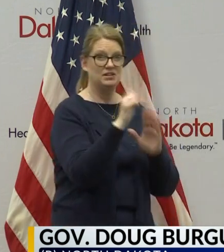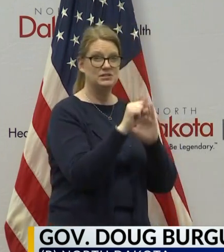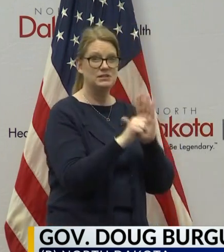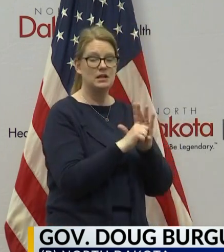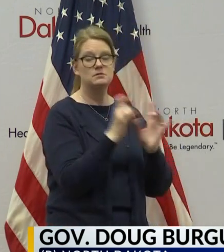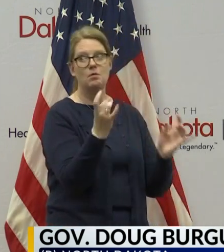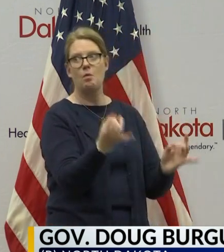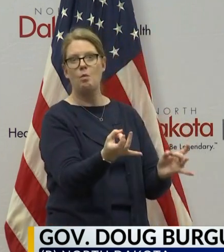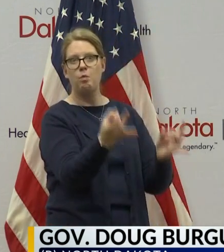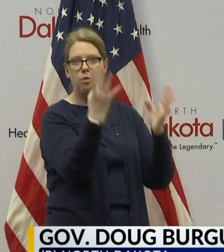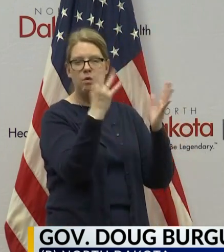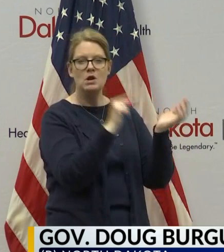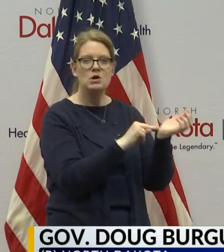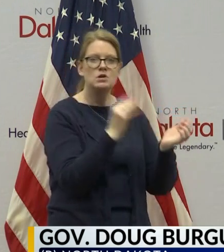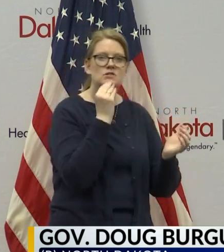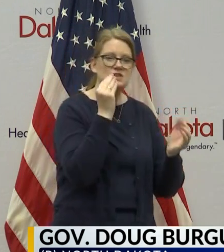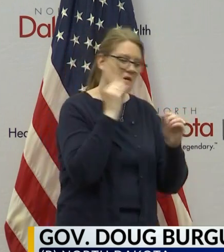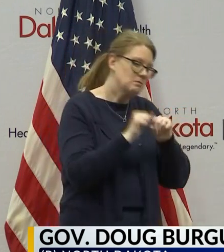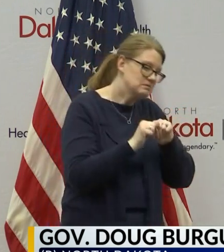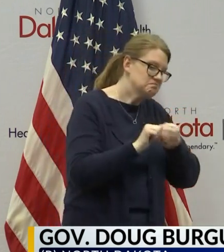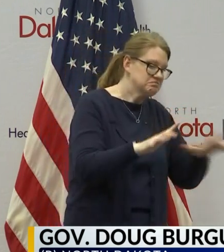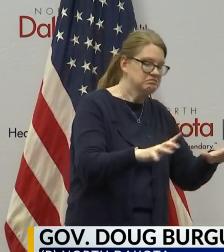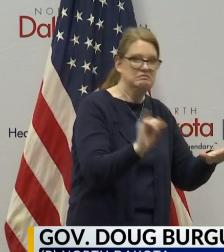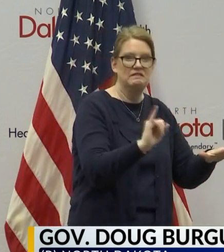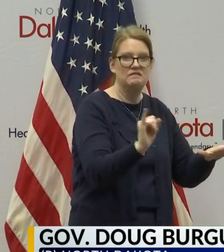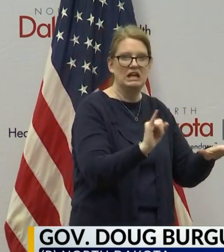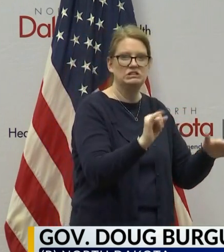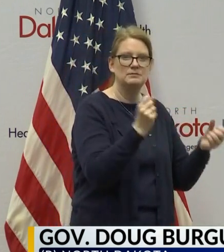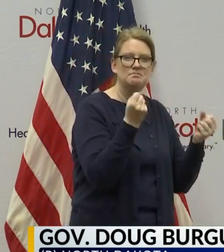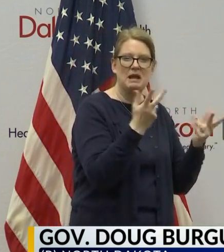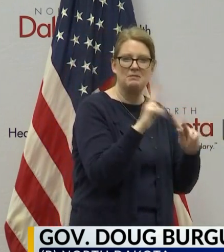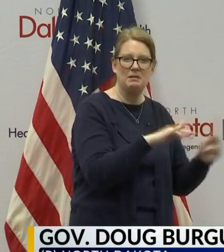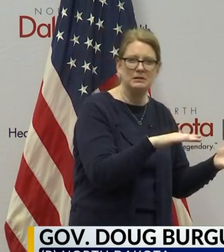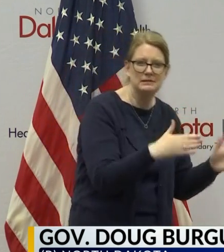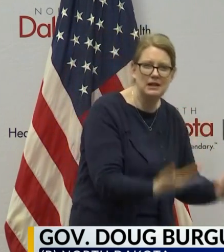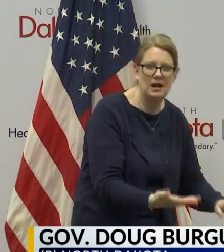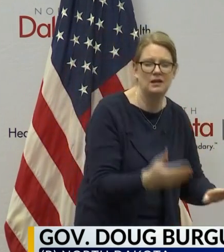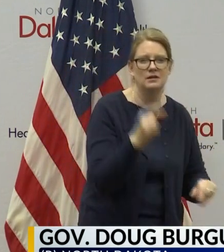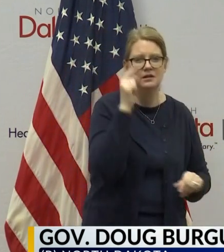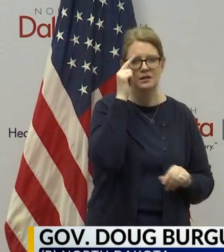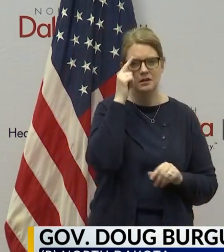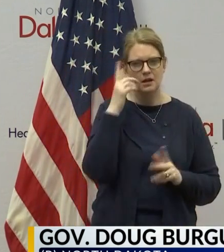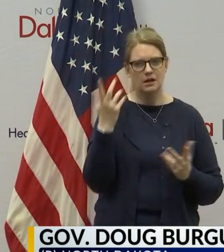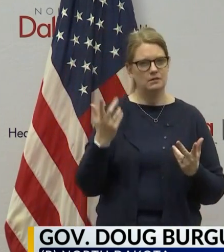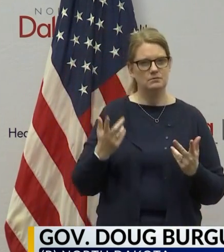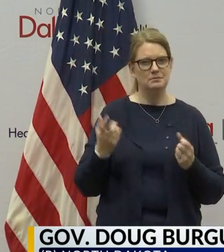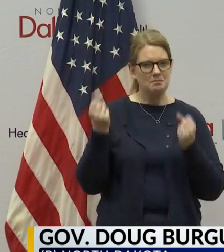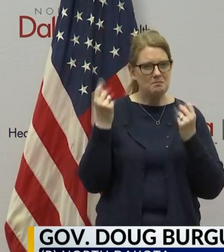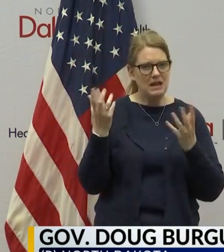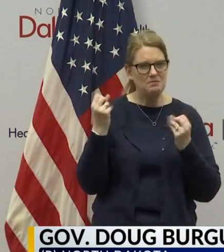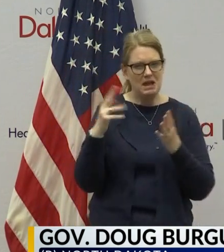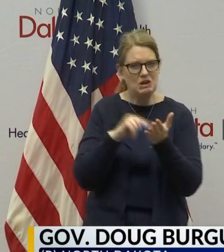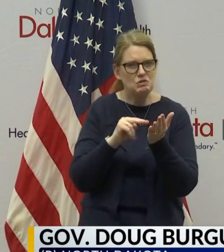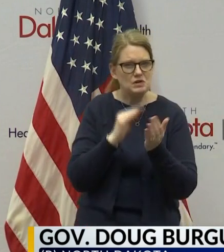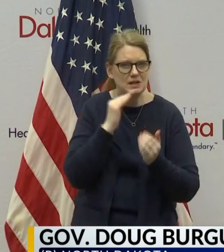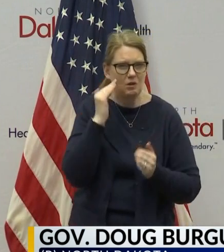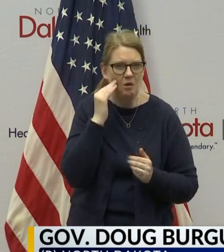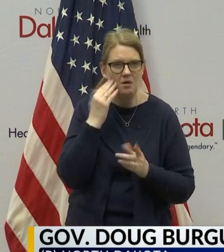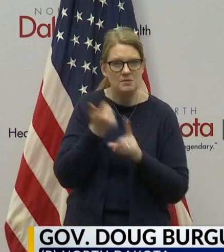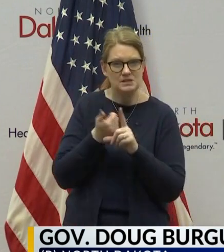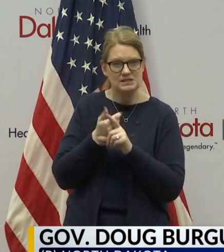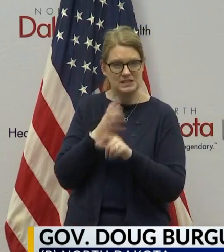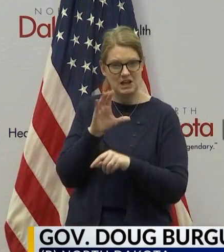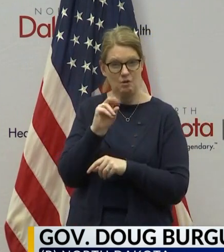nursing homes. There are other states that have got, you know, dozens and dozens of nursing homes that have already got COVID